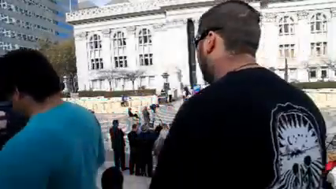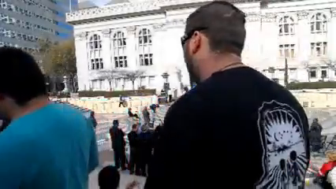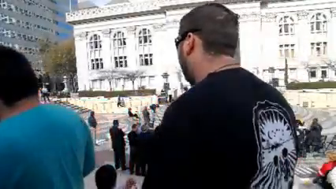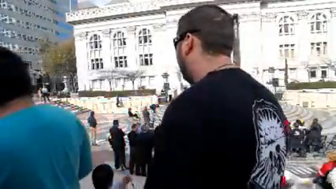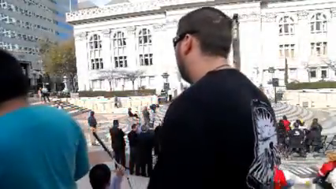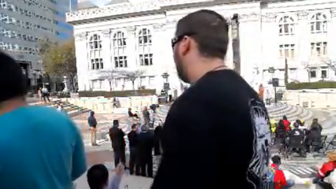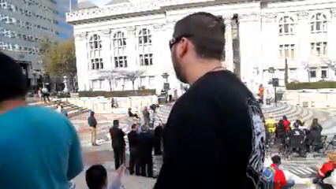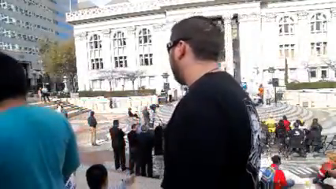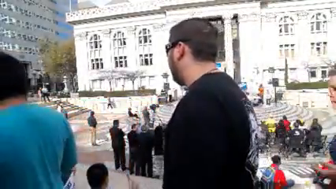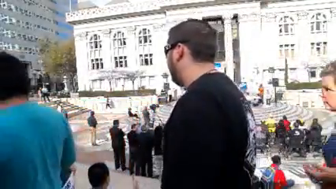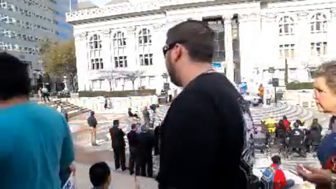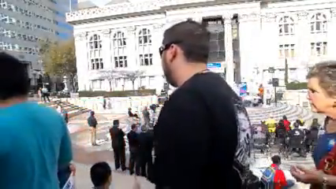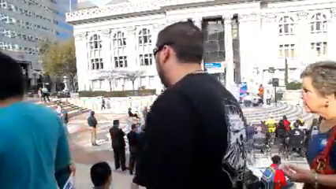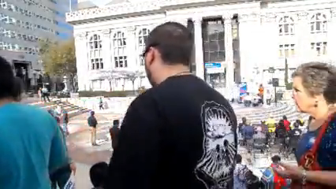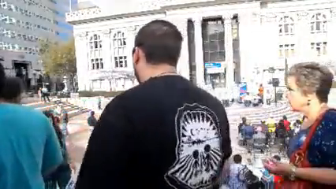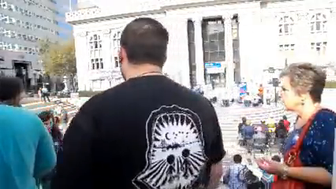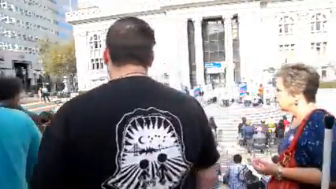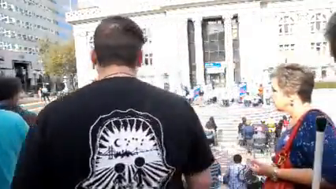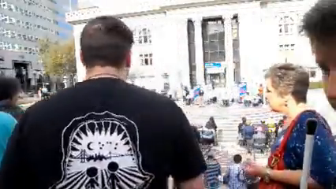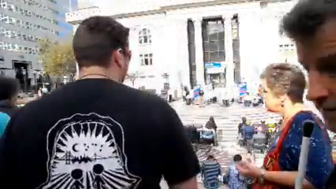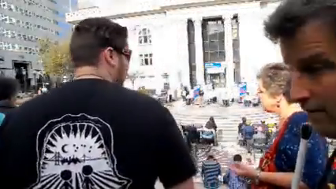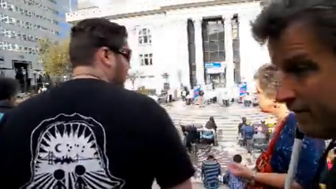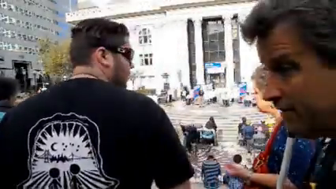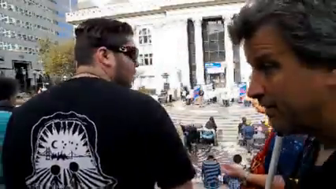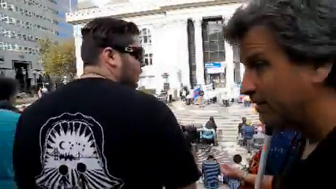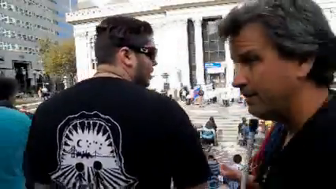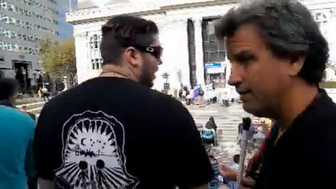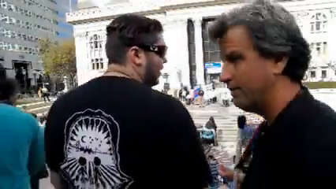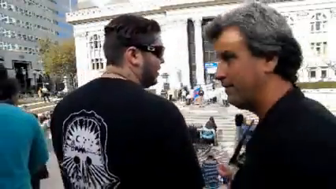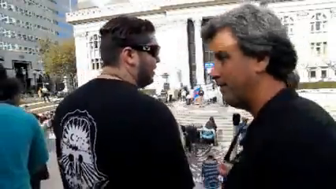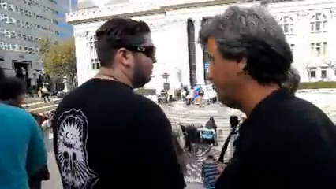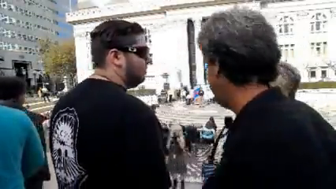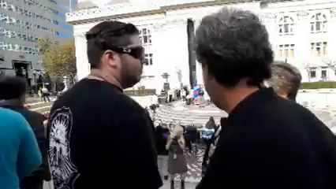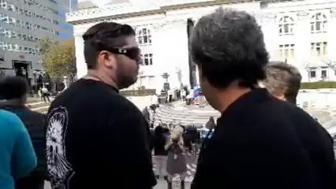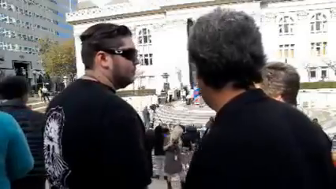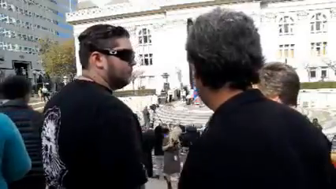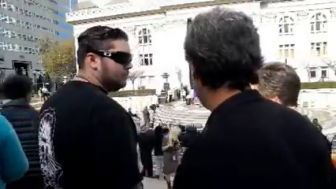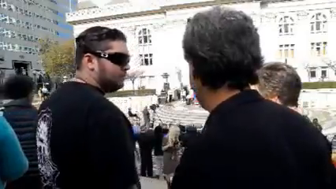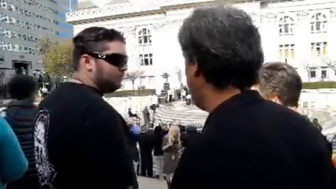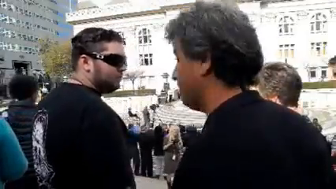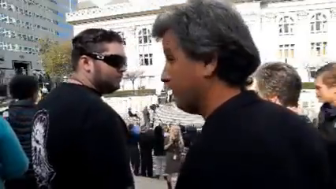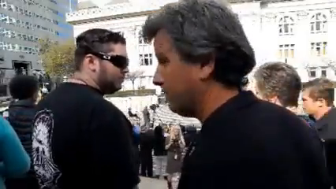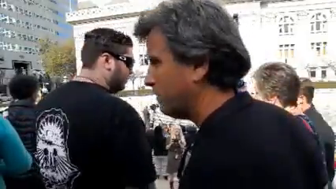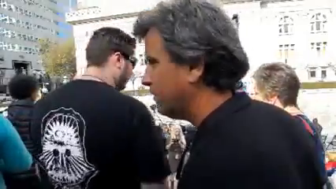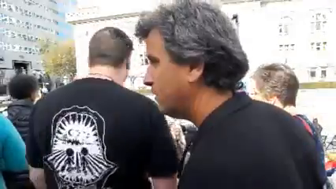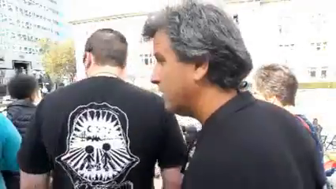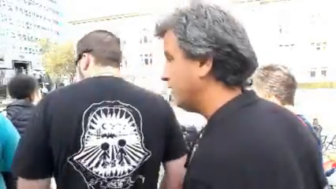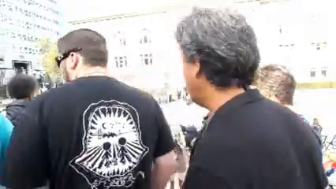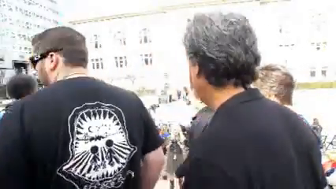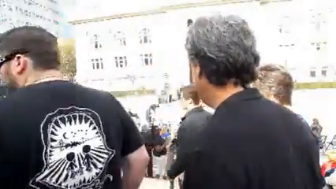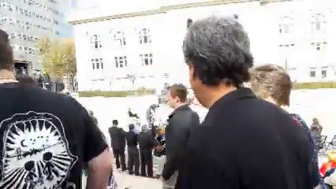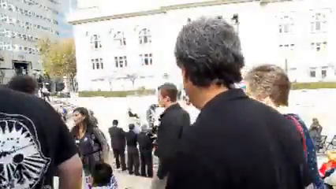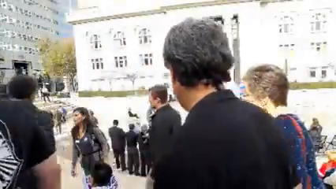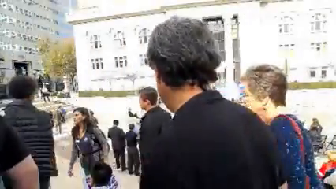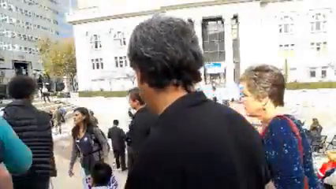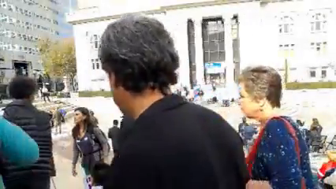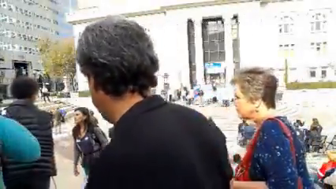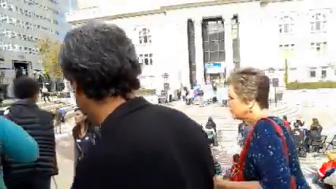We will continue to blaze a trail for all to follow, because that's what you'd want us to do.